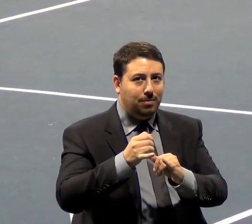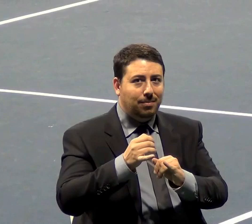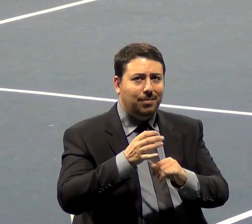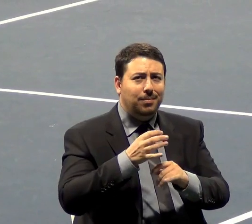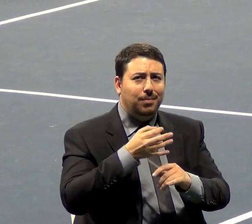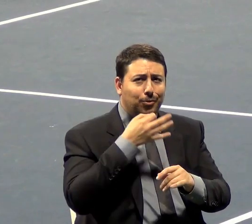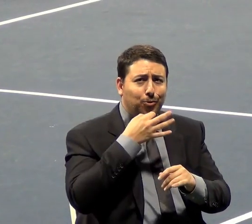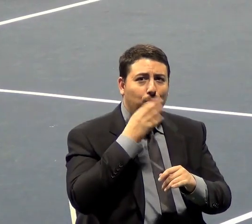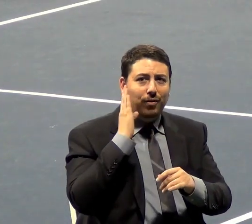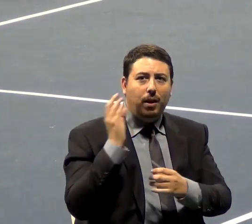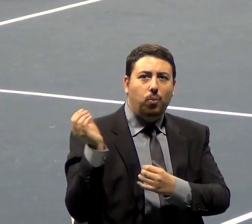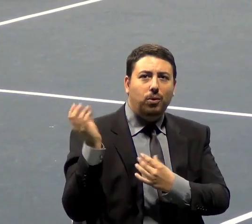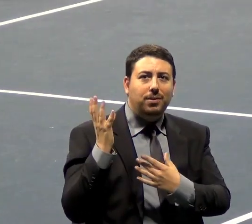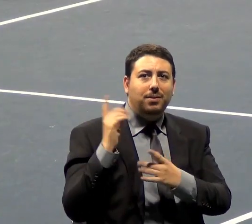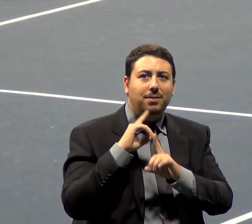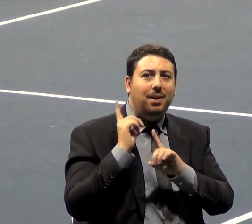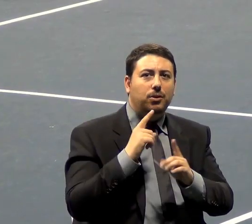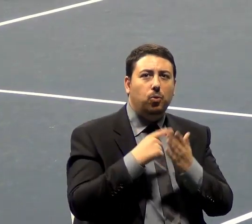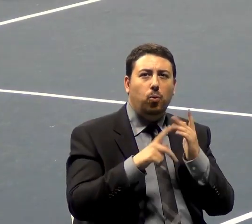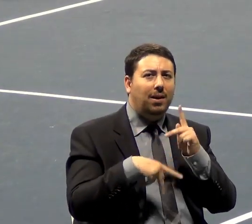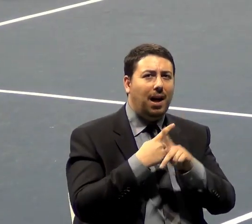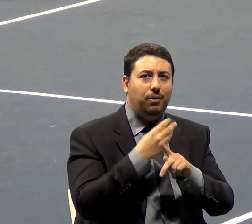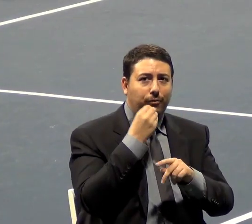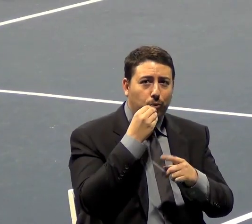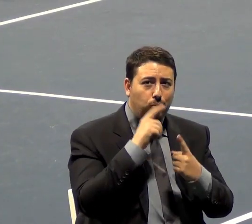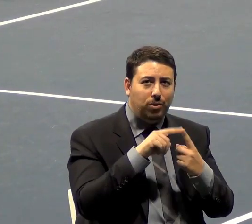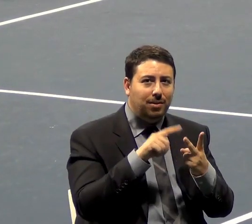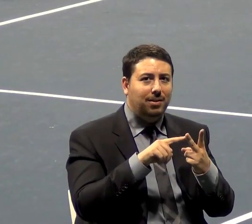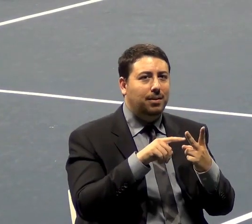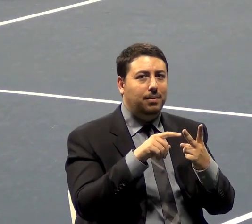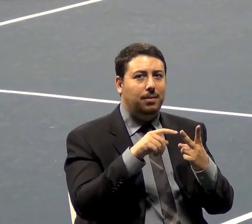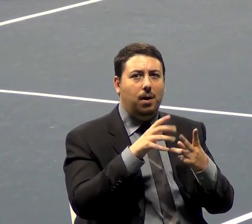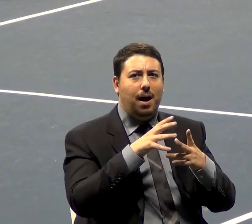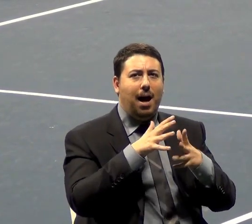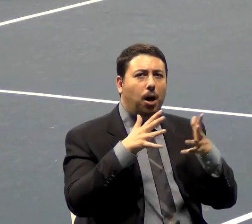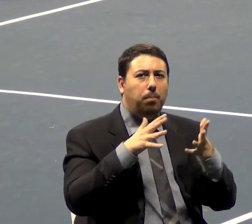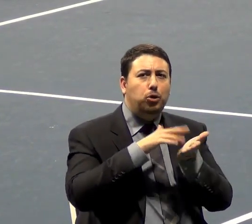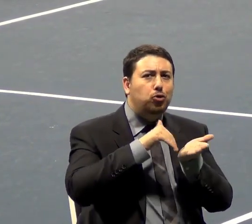food we can eat and how much salt we're allowed to have and how much exercise you have to do every day. It'll go on and on.